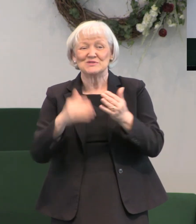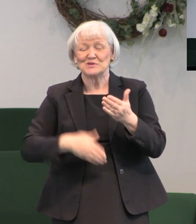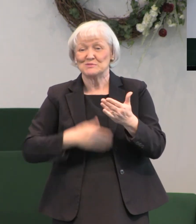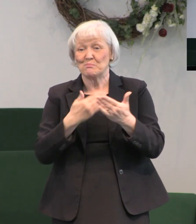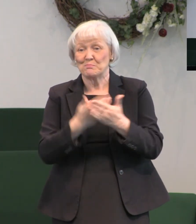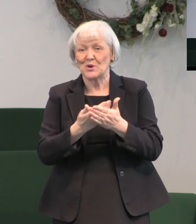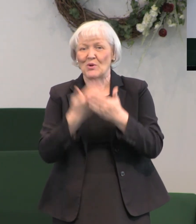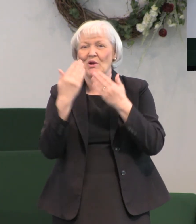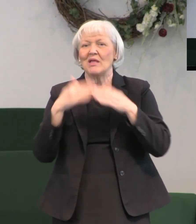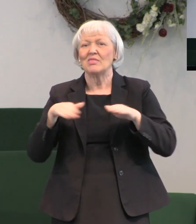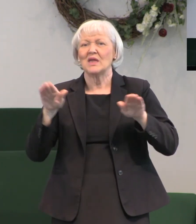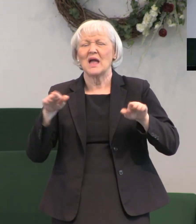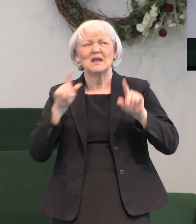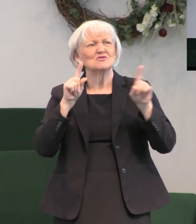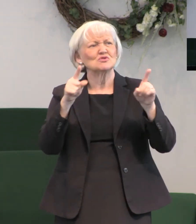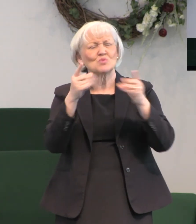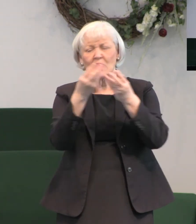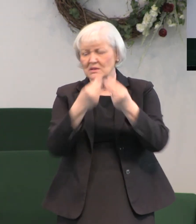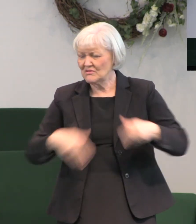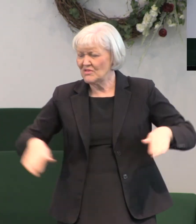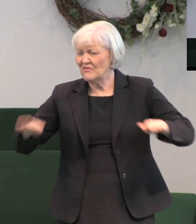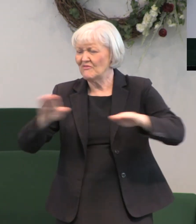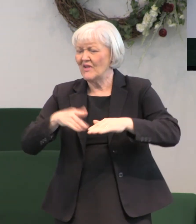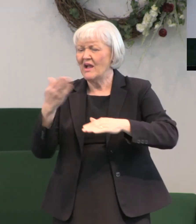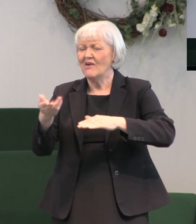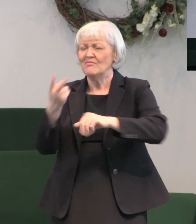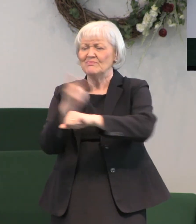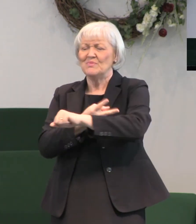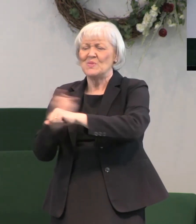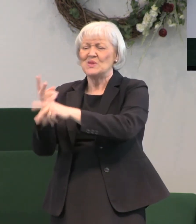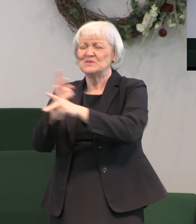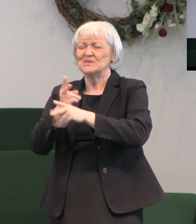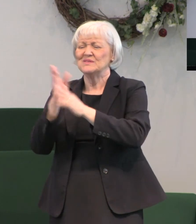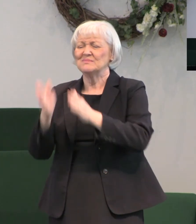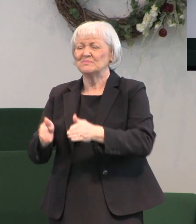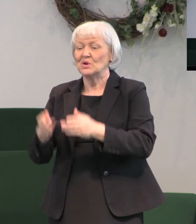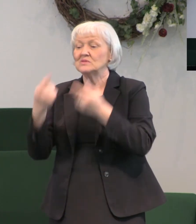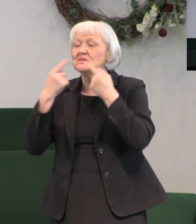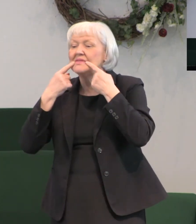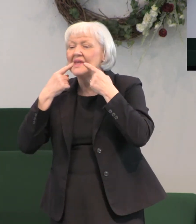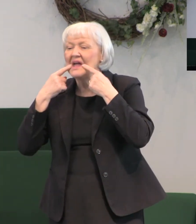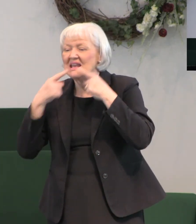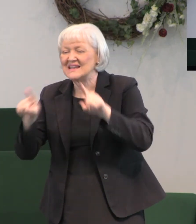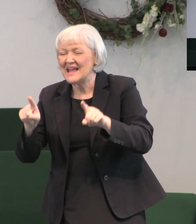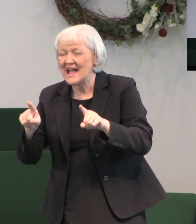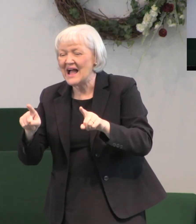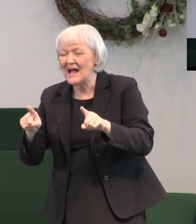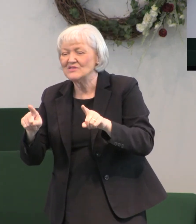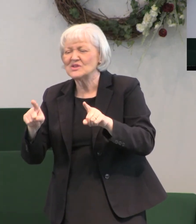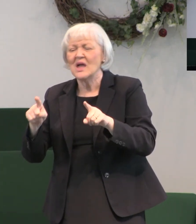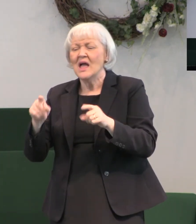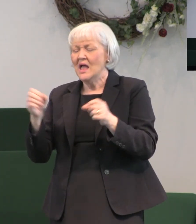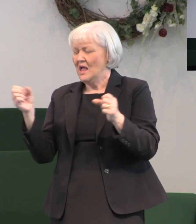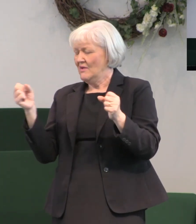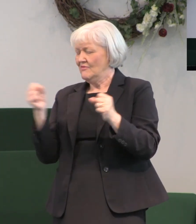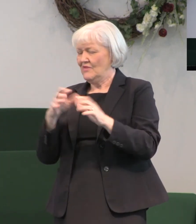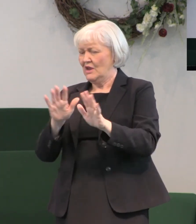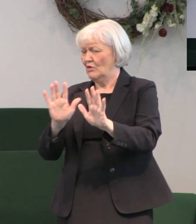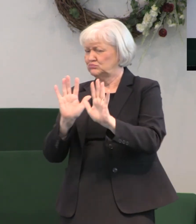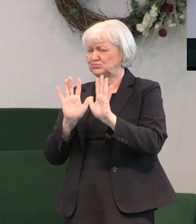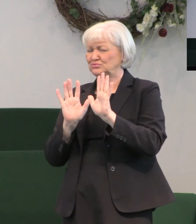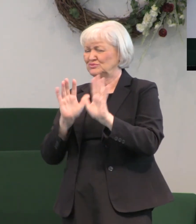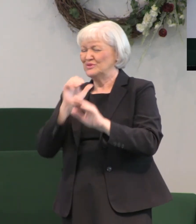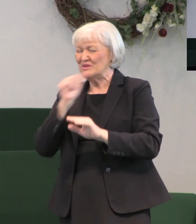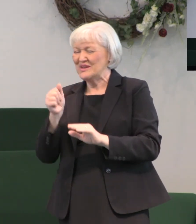out in the fields to the shepherds and they gave them this great announcement fear not they said to the